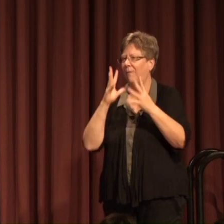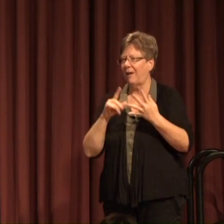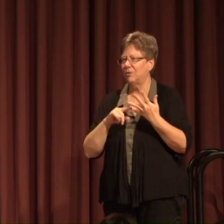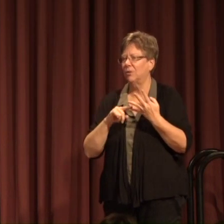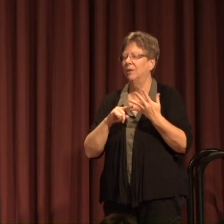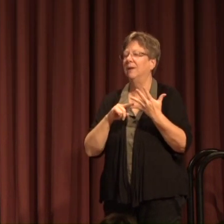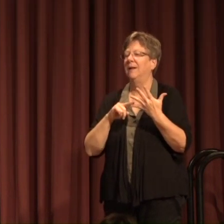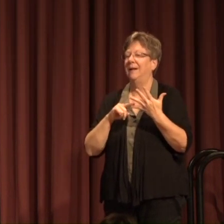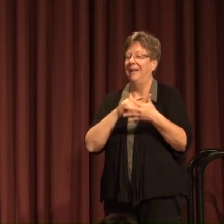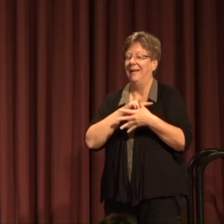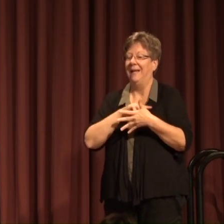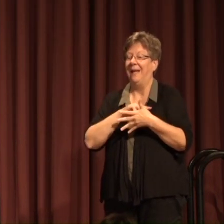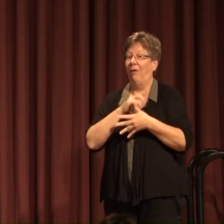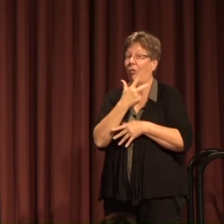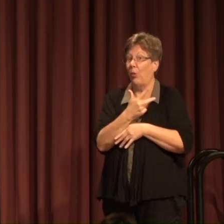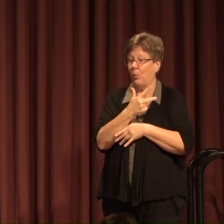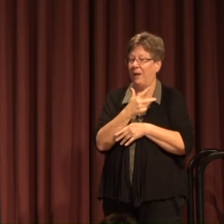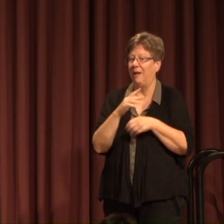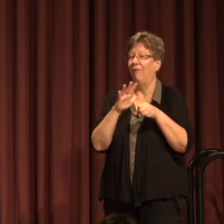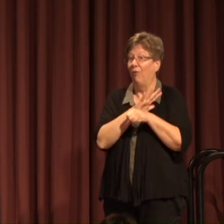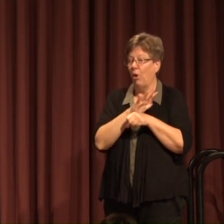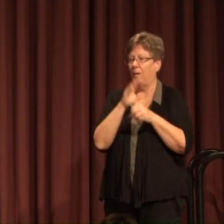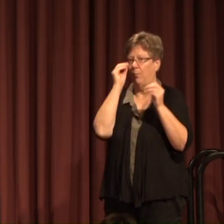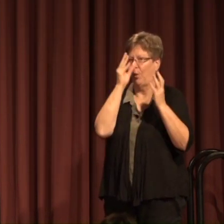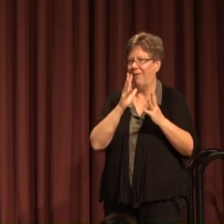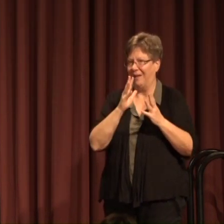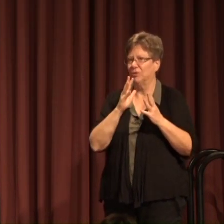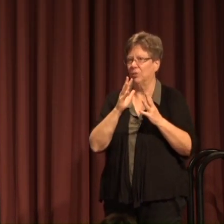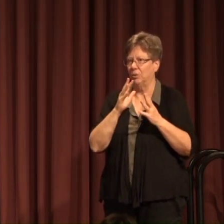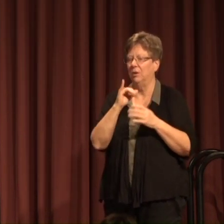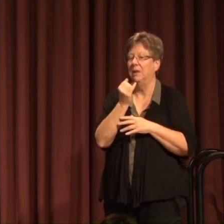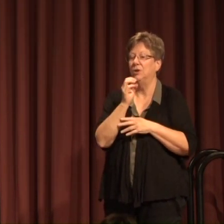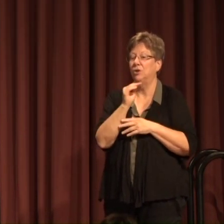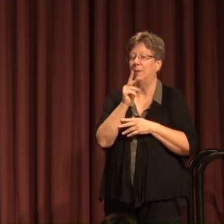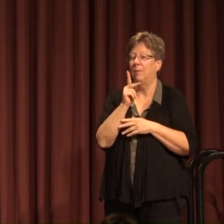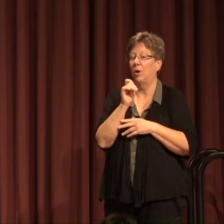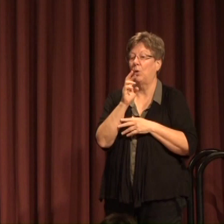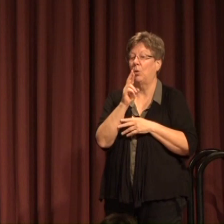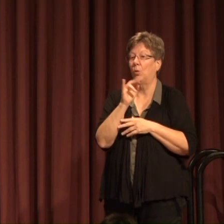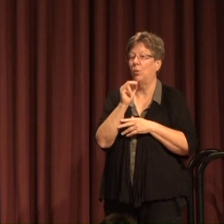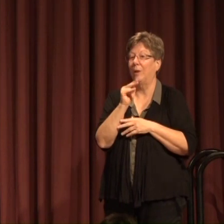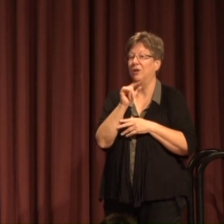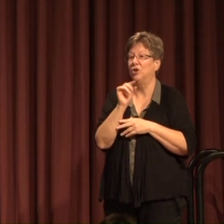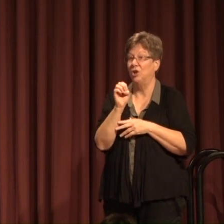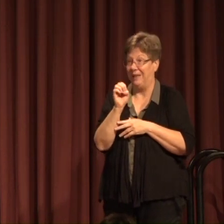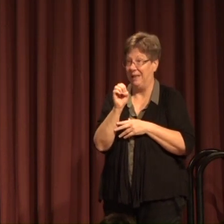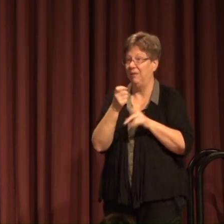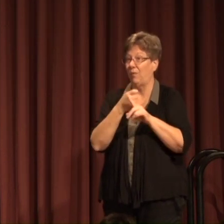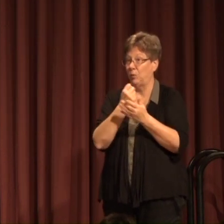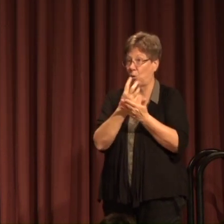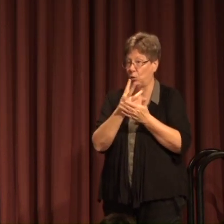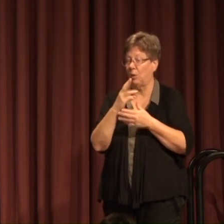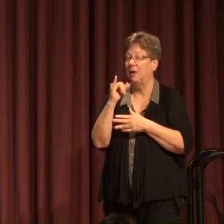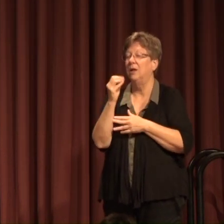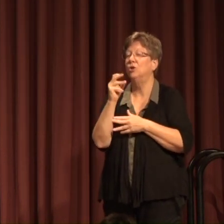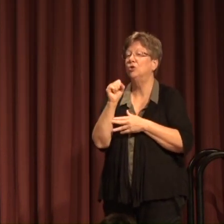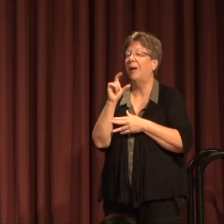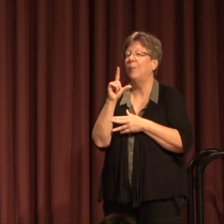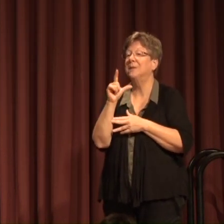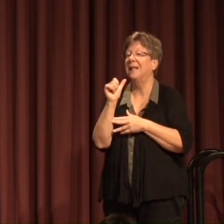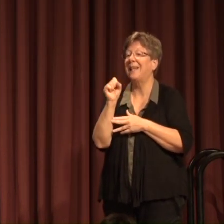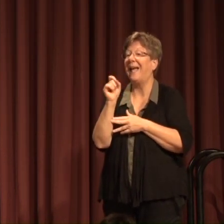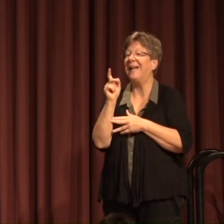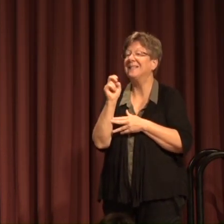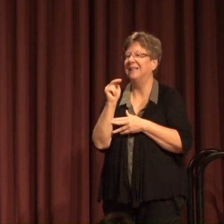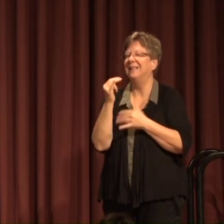and we have three full professor promotions this year to announce Jim Carinjee from social work James Laskin who